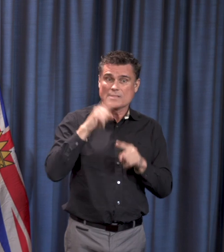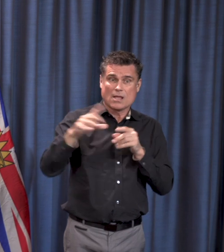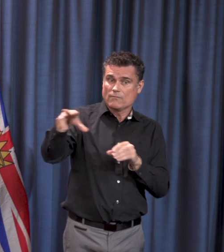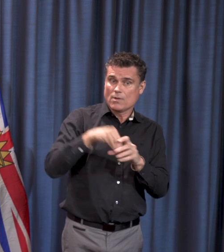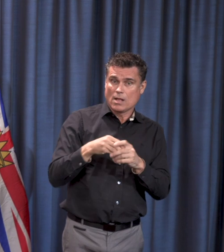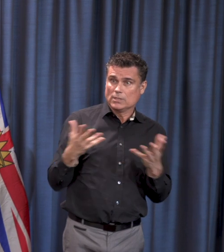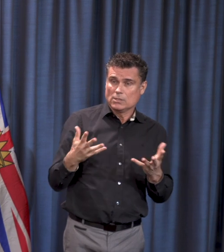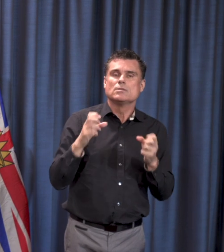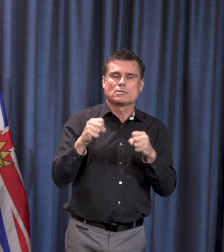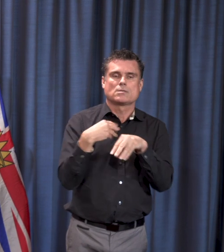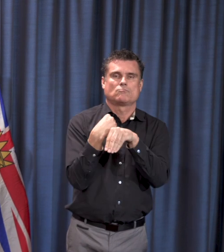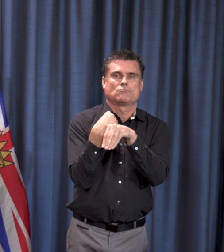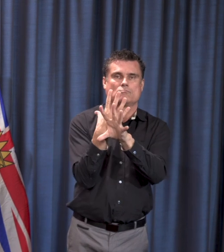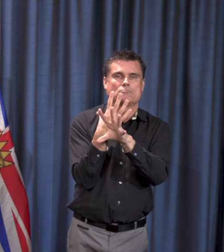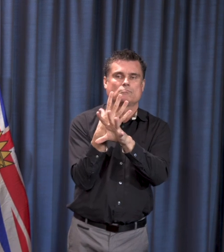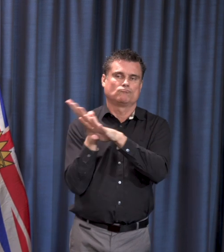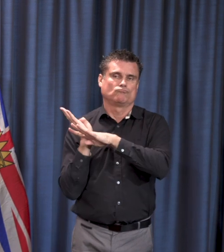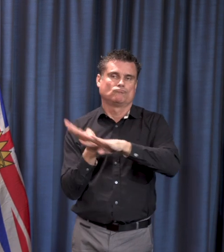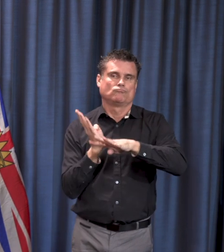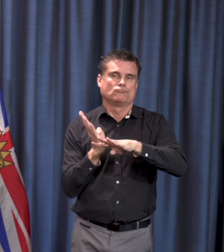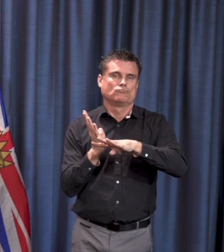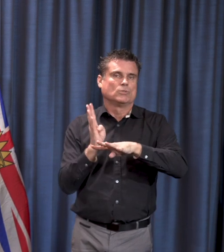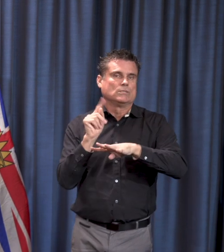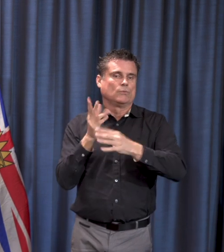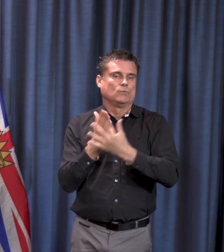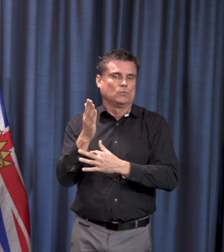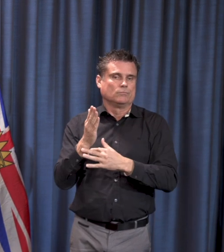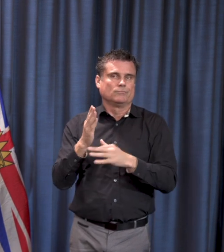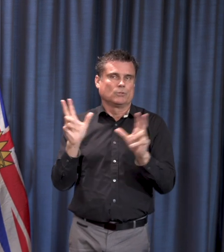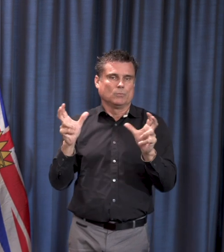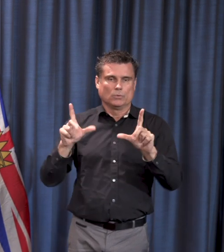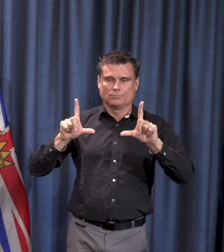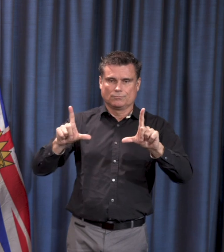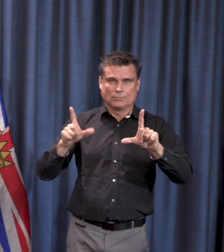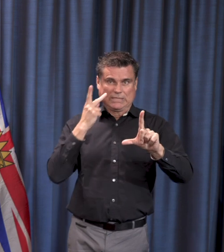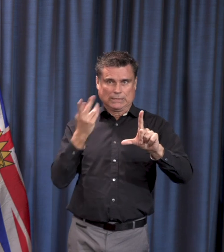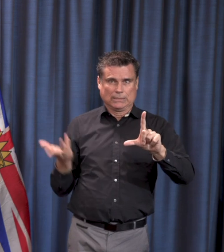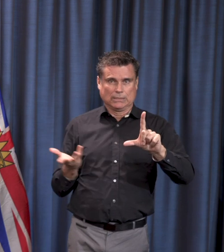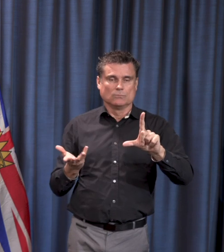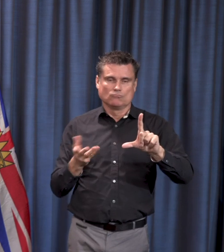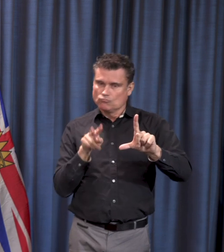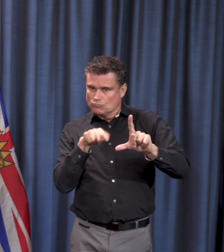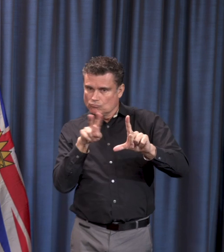the B.C. Government Facebook and Twitter feed. that information, that video, is available to you.